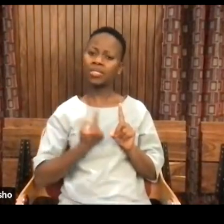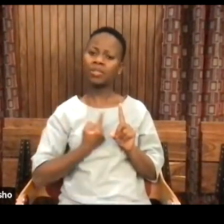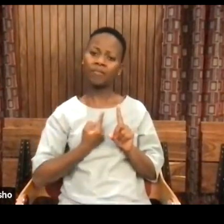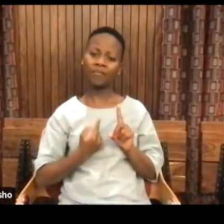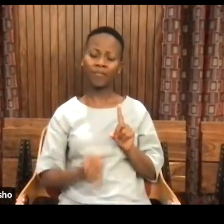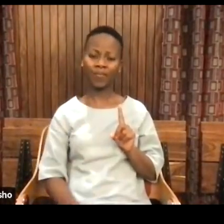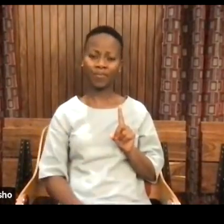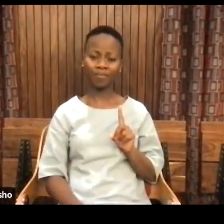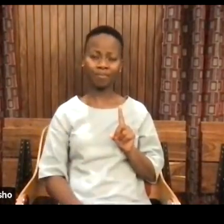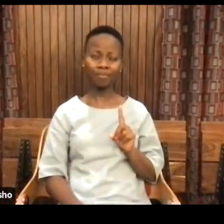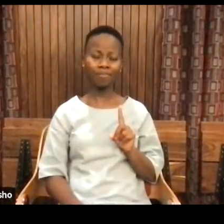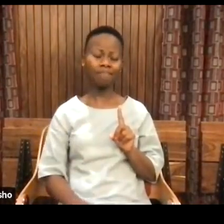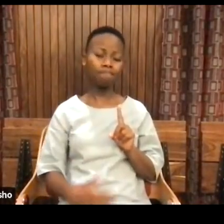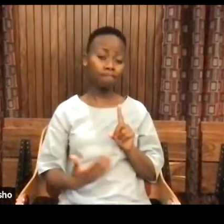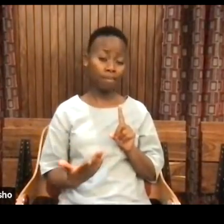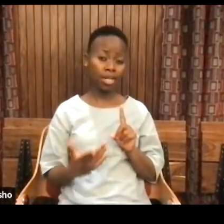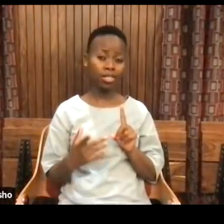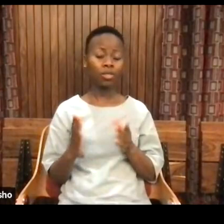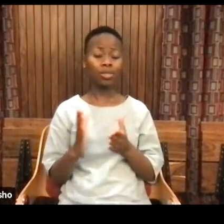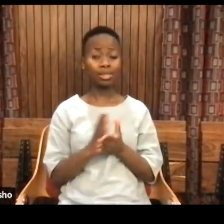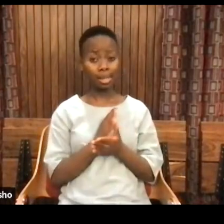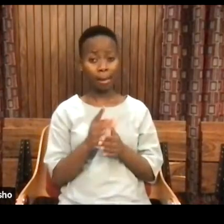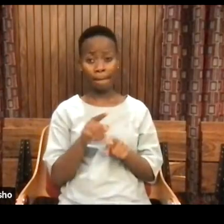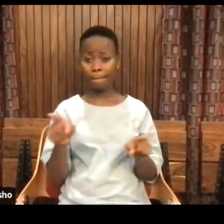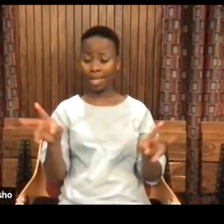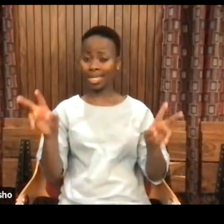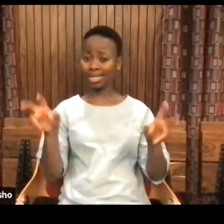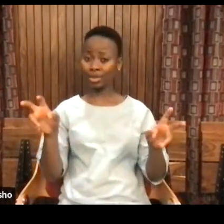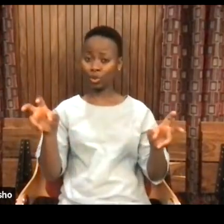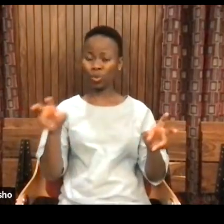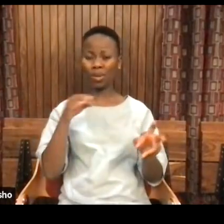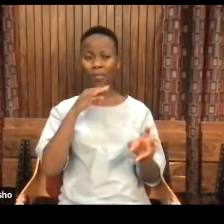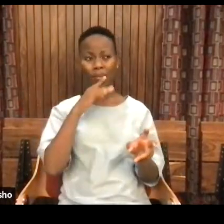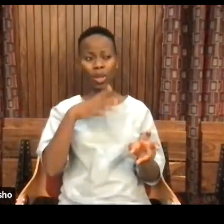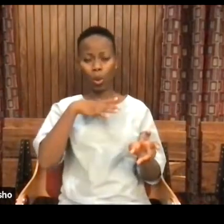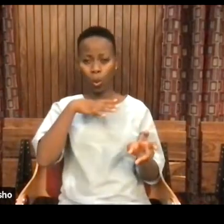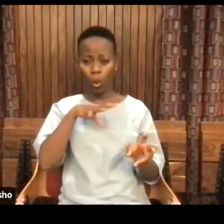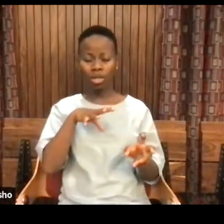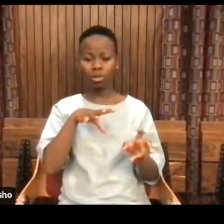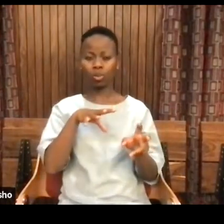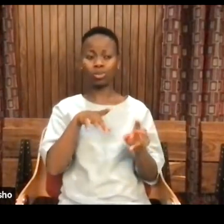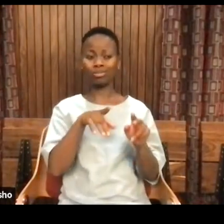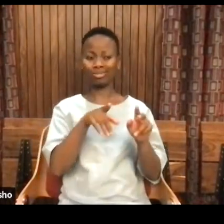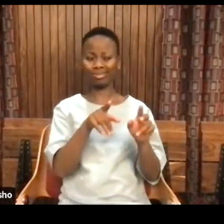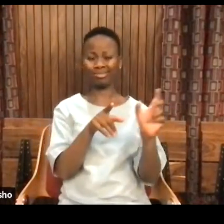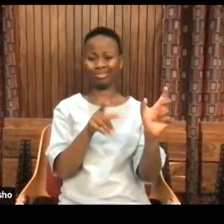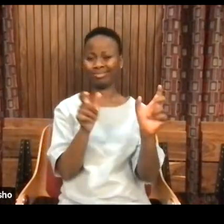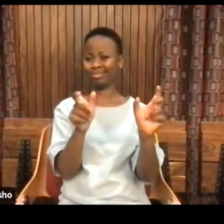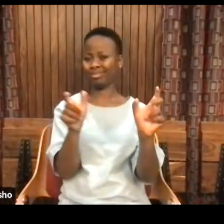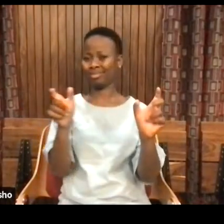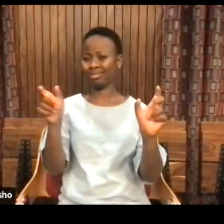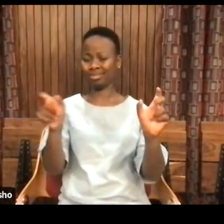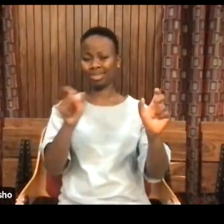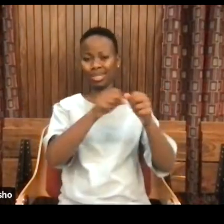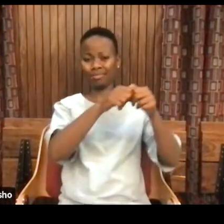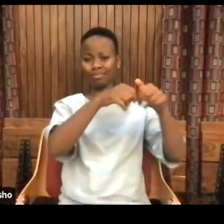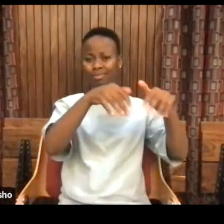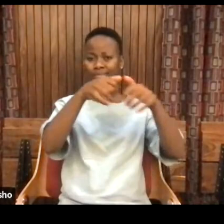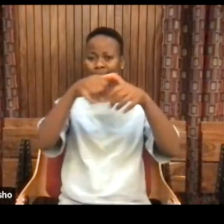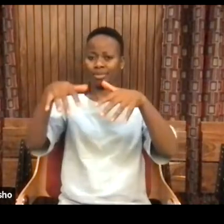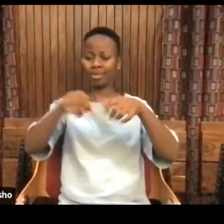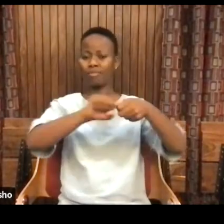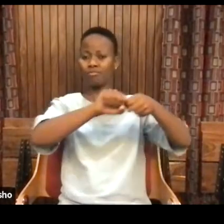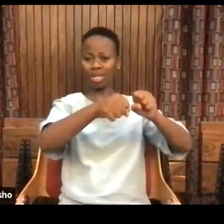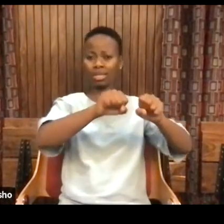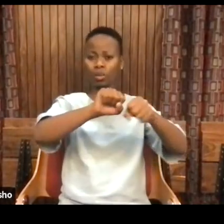So at the very heart of these issues is to break down these reductive ways and see how they interact.